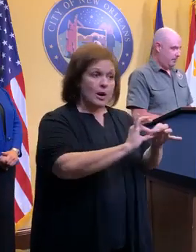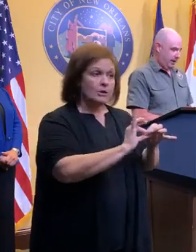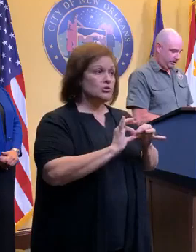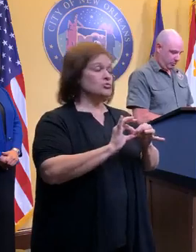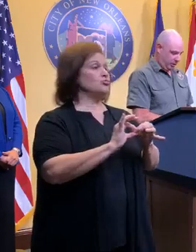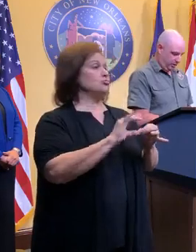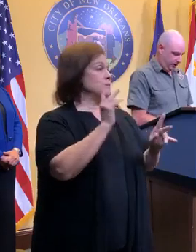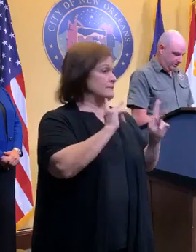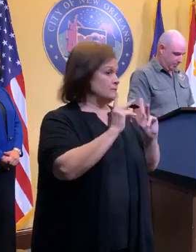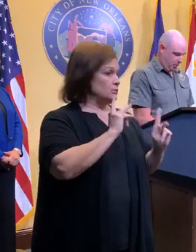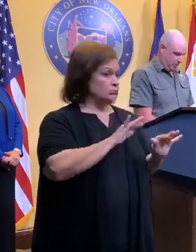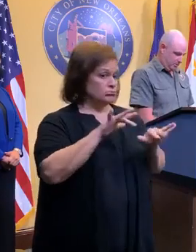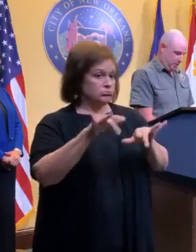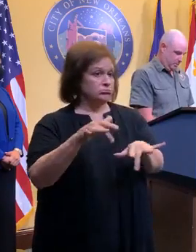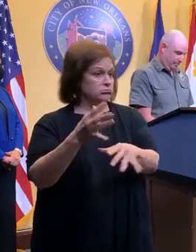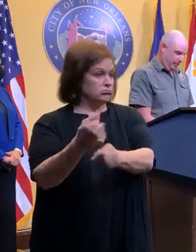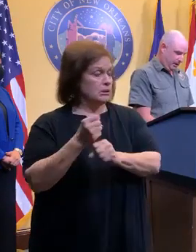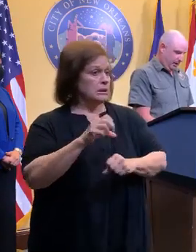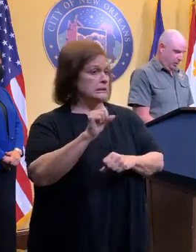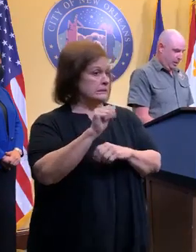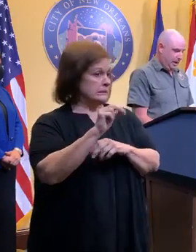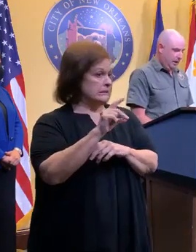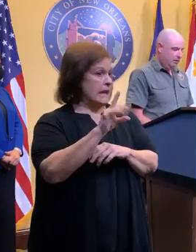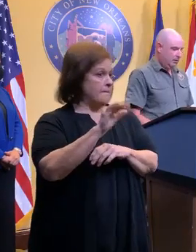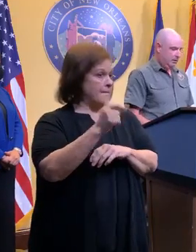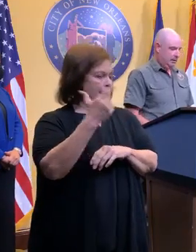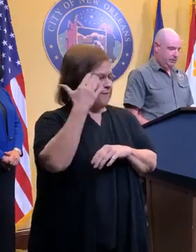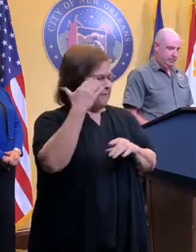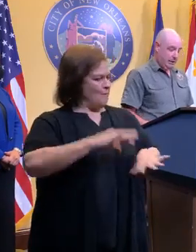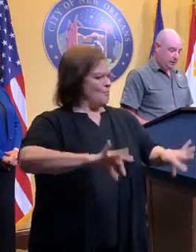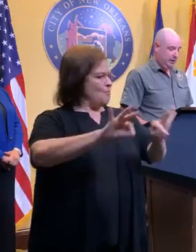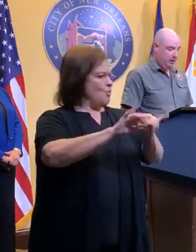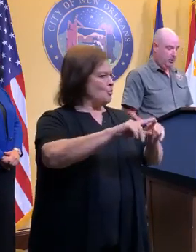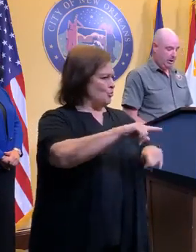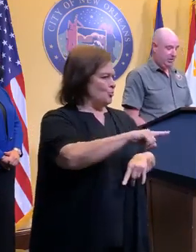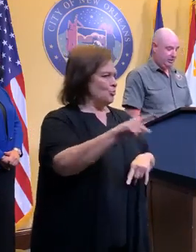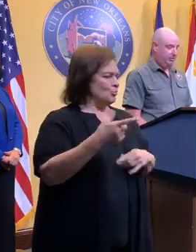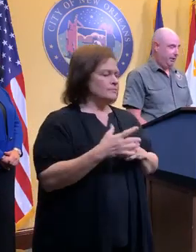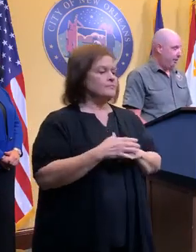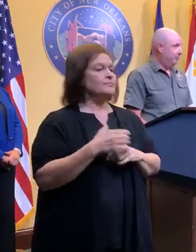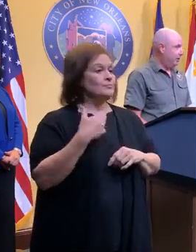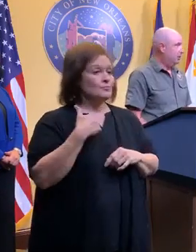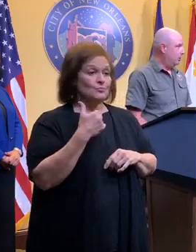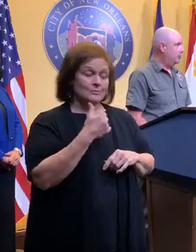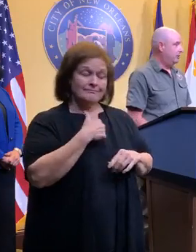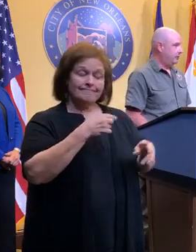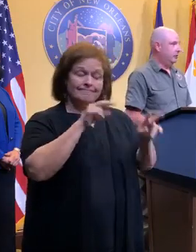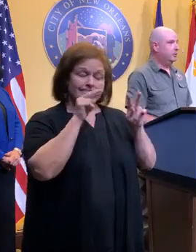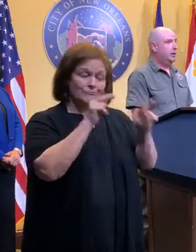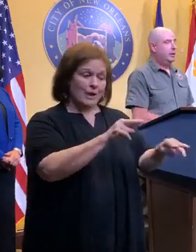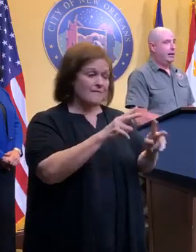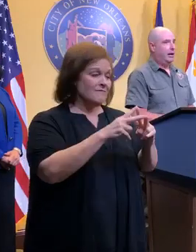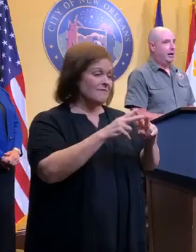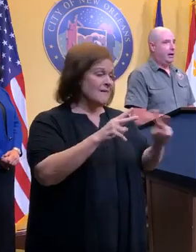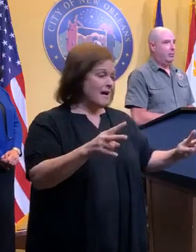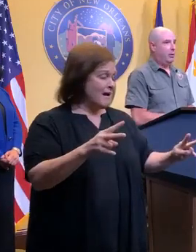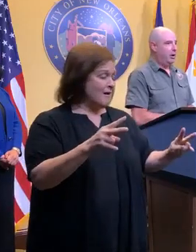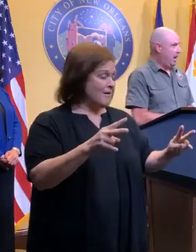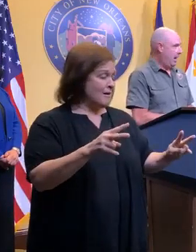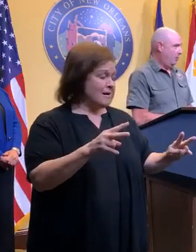getting sandbags, and we know that that's important to people. We, to be clear, are watching this very, very closely still.